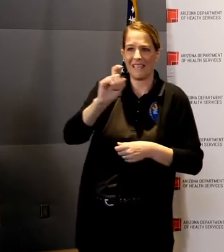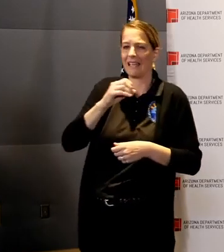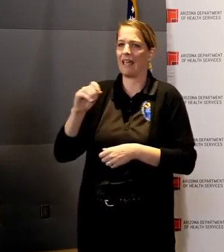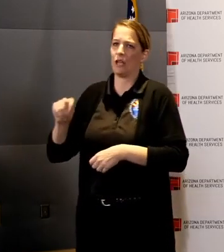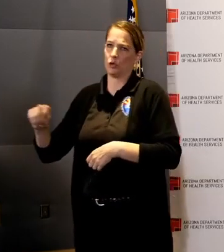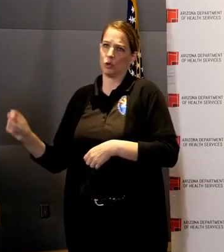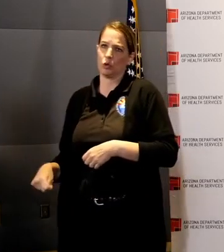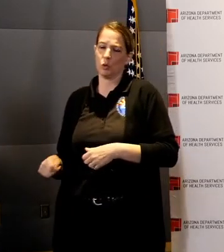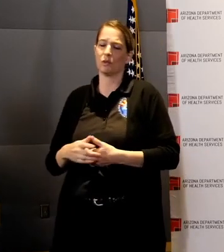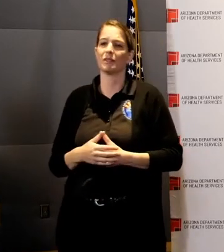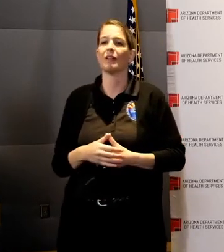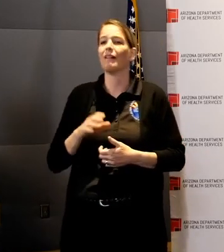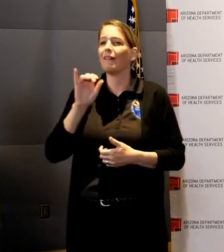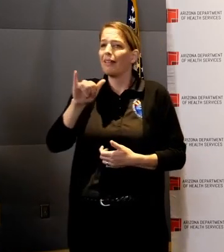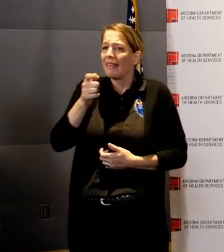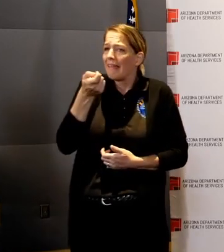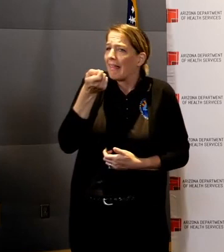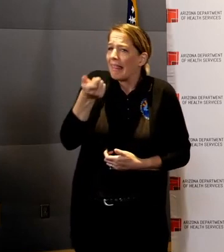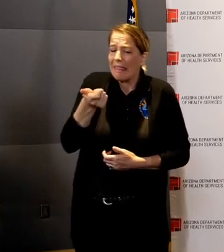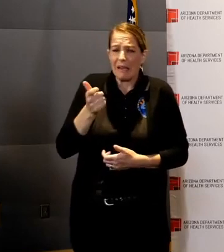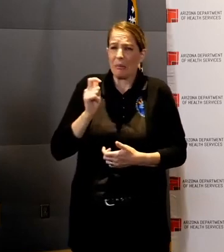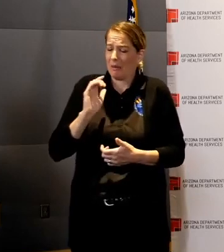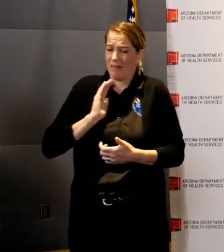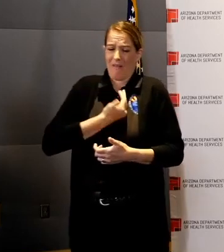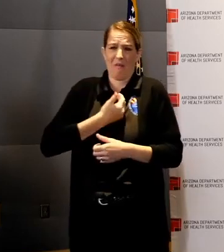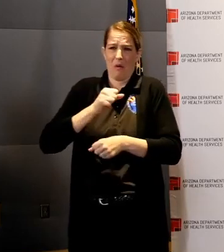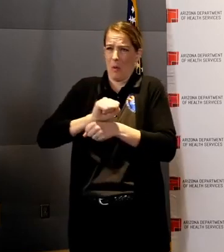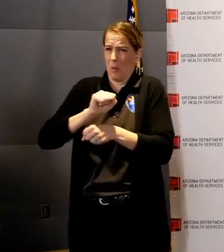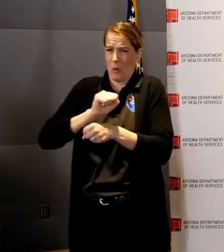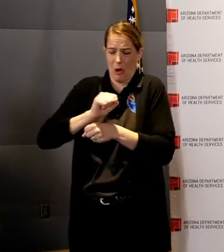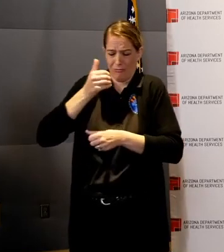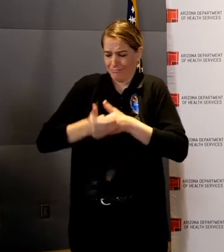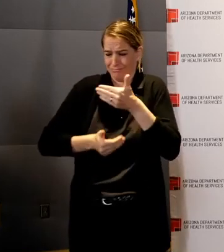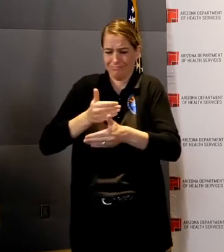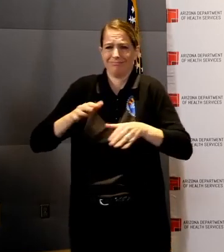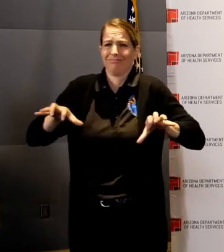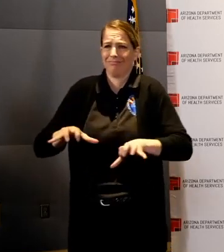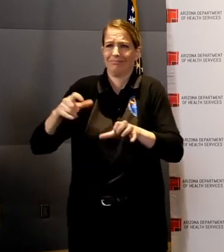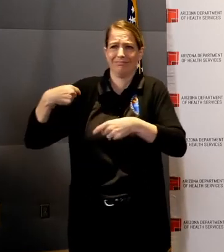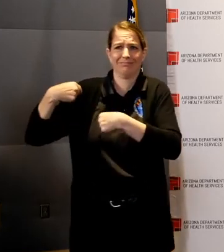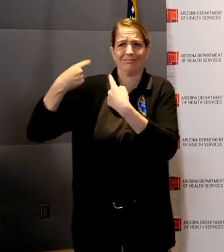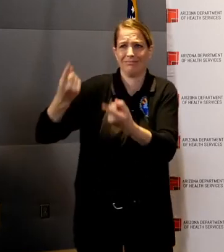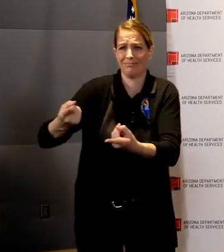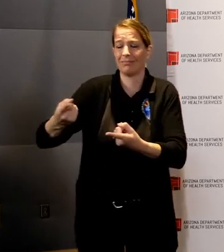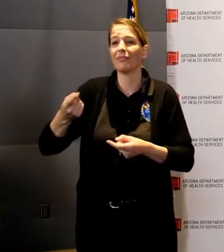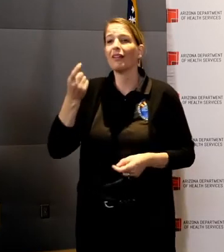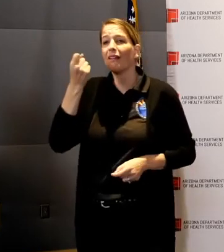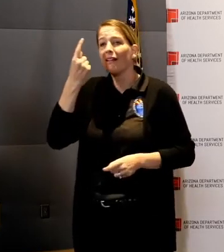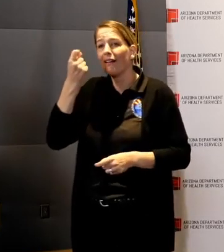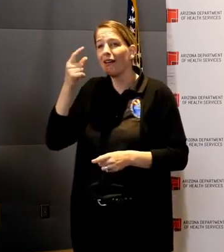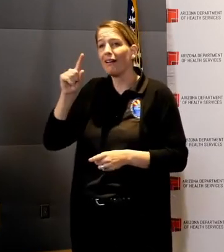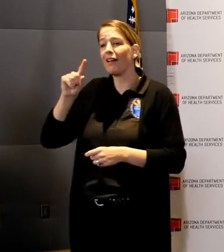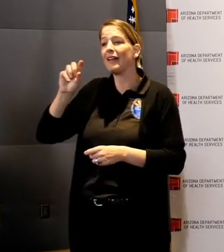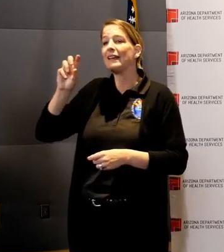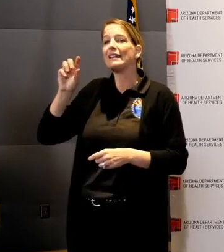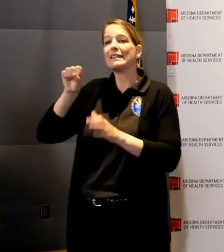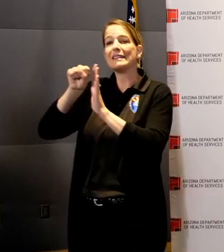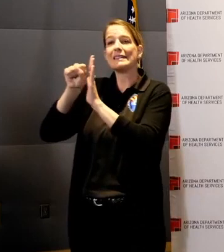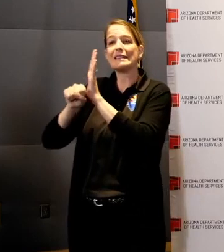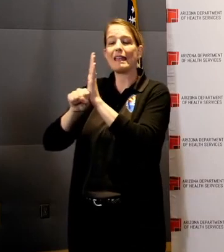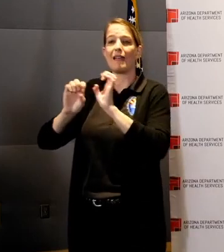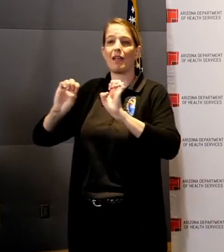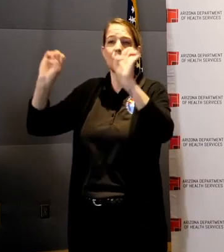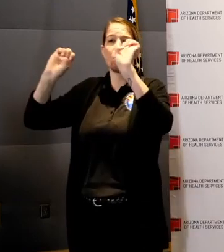work put in by my team at the Health Emergency Operations Center and the support from Wendy Smith Reeve and the team at the State Emergency Operations